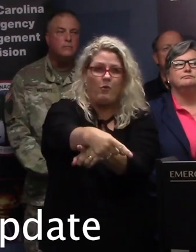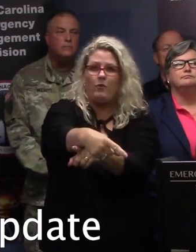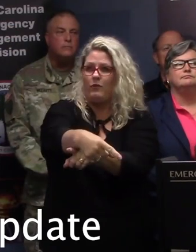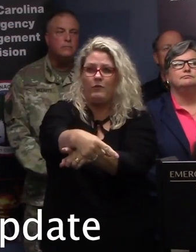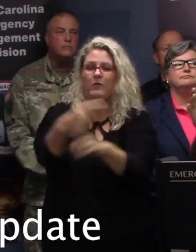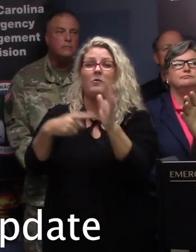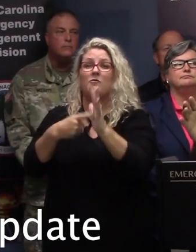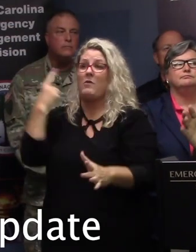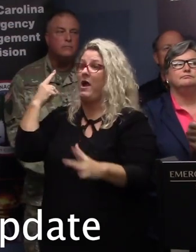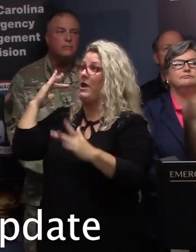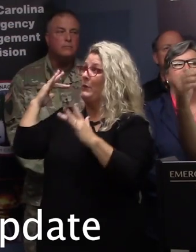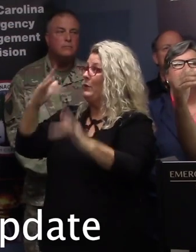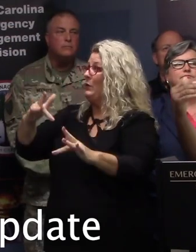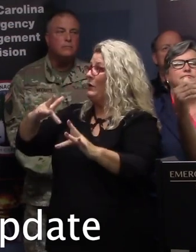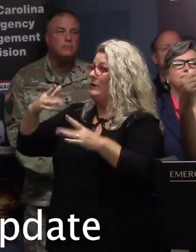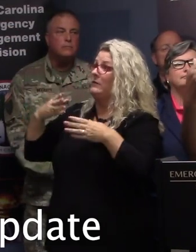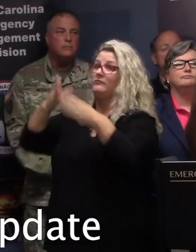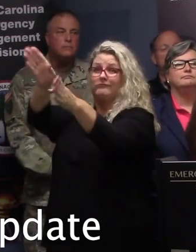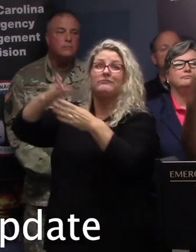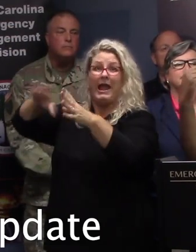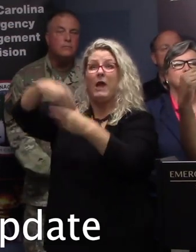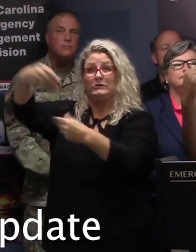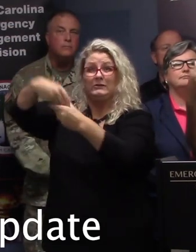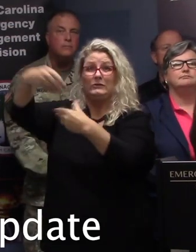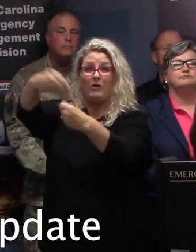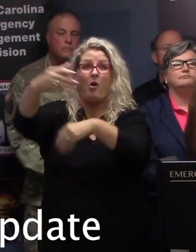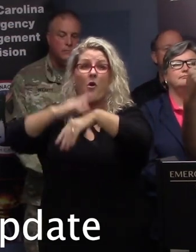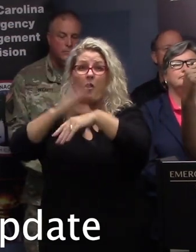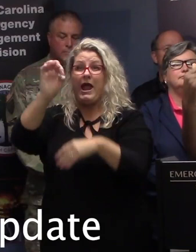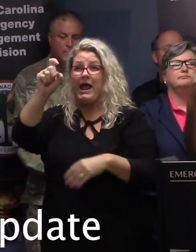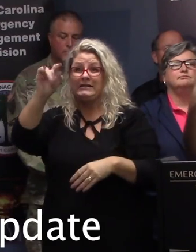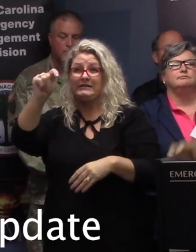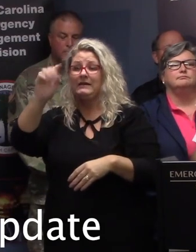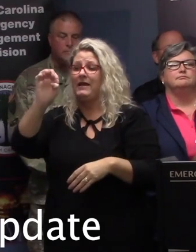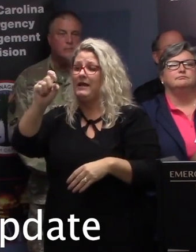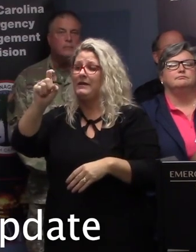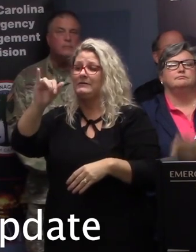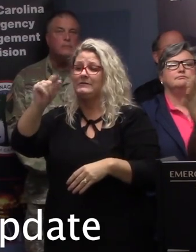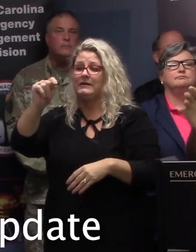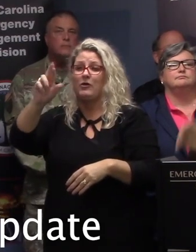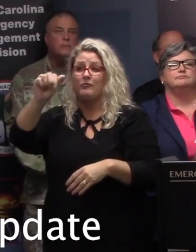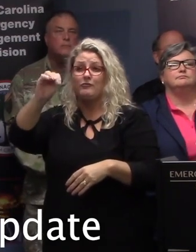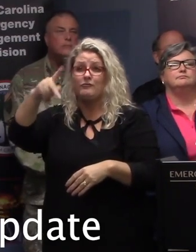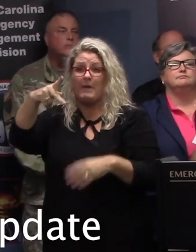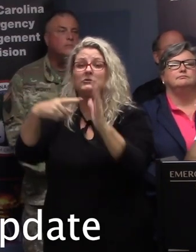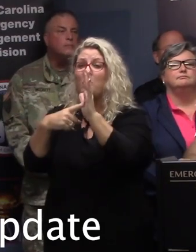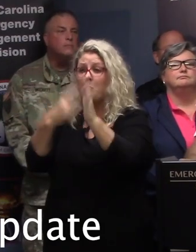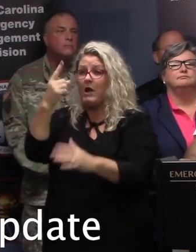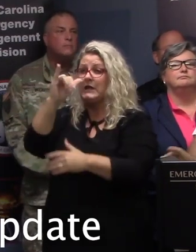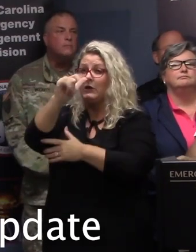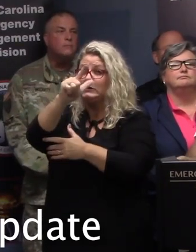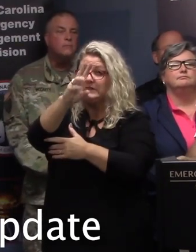Once the vehicles, flushing vehicles have cleared the I-26 eastbound side,